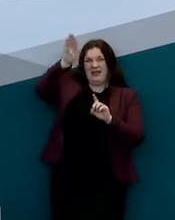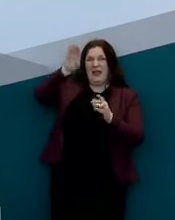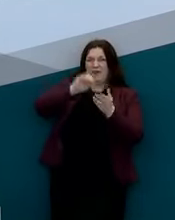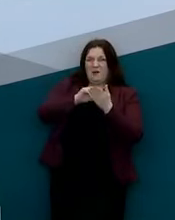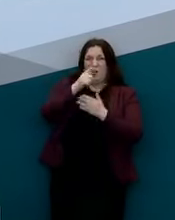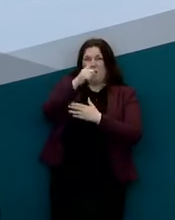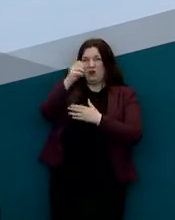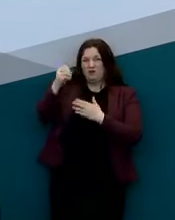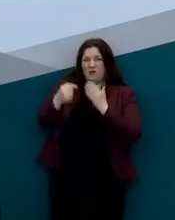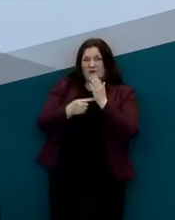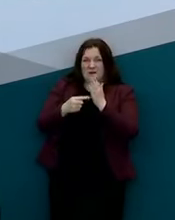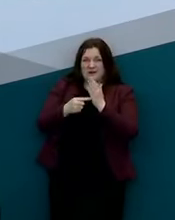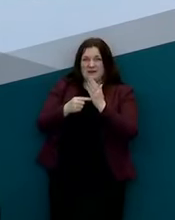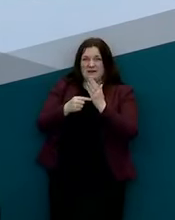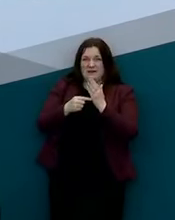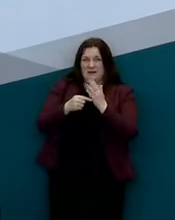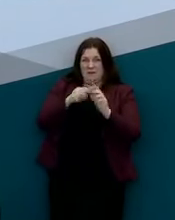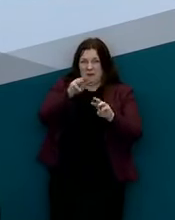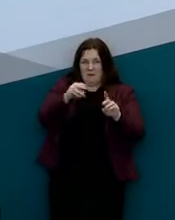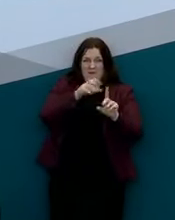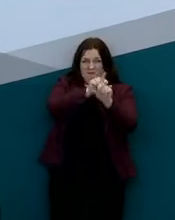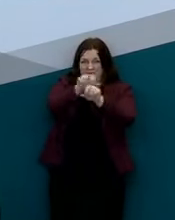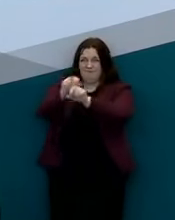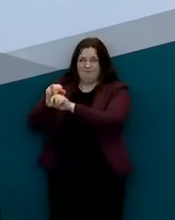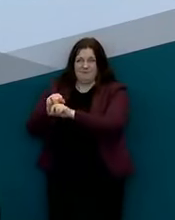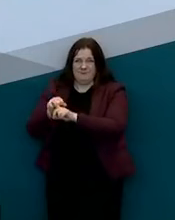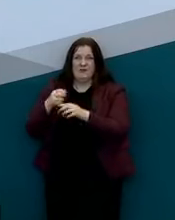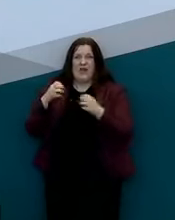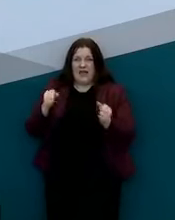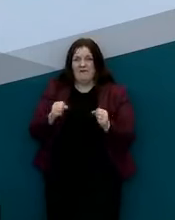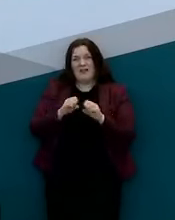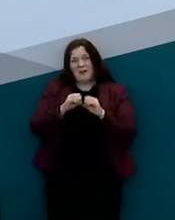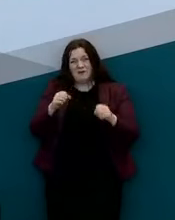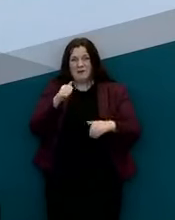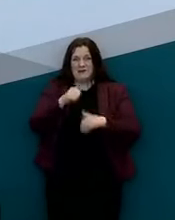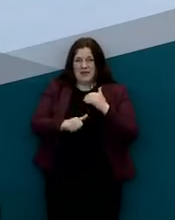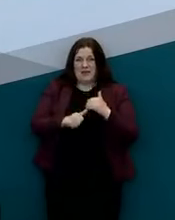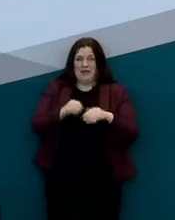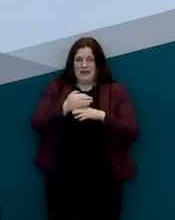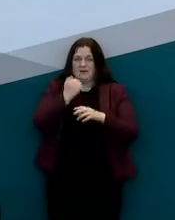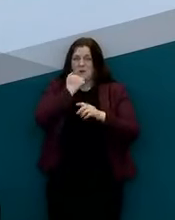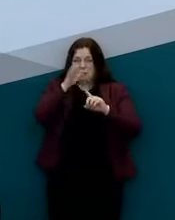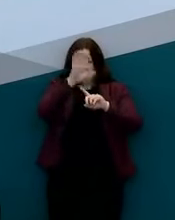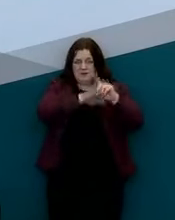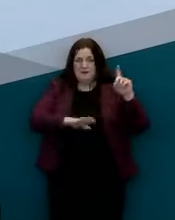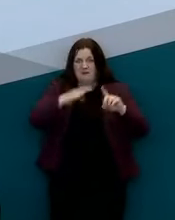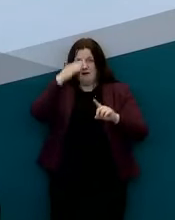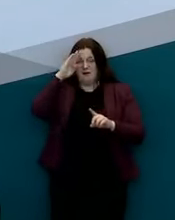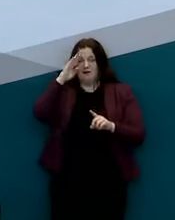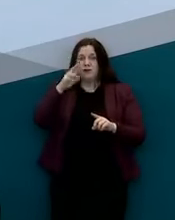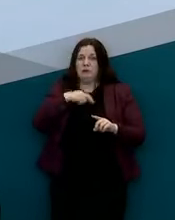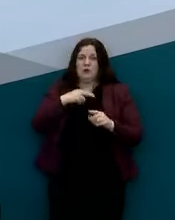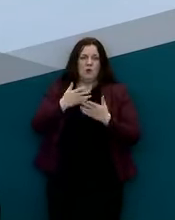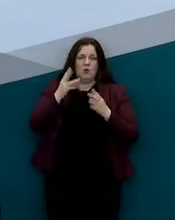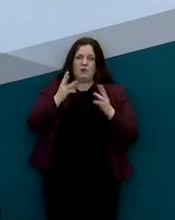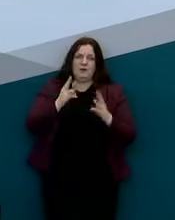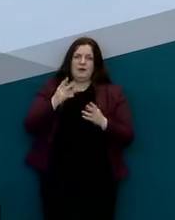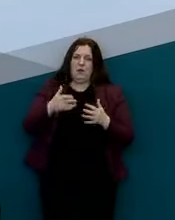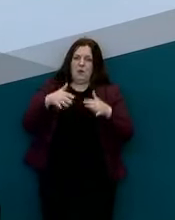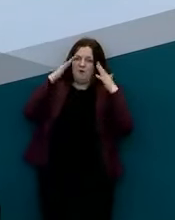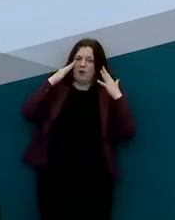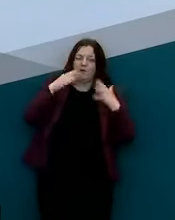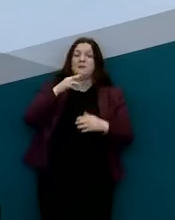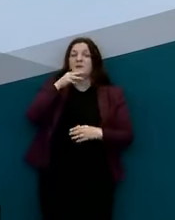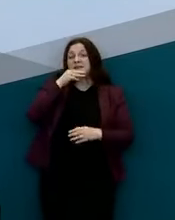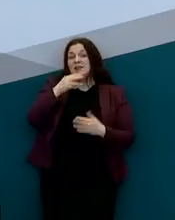thousand cases per day in the population as of today we would already be well overwhelmed the red